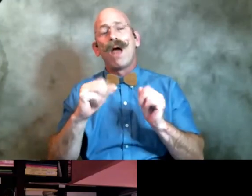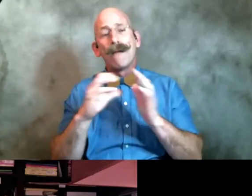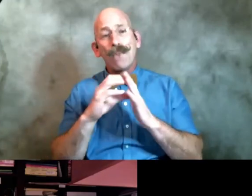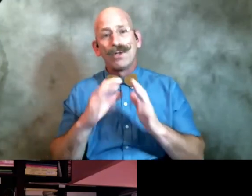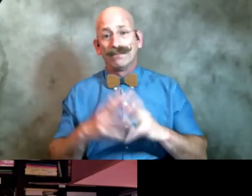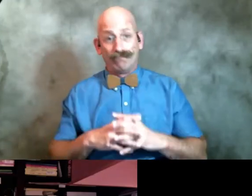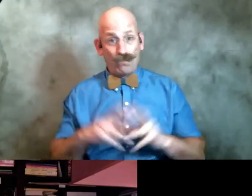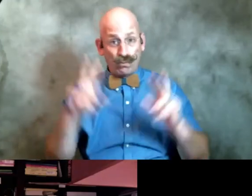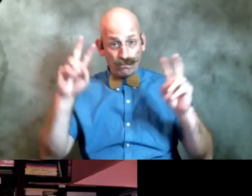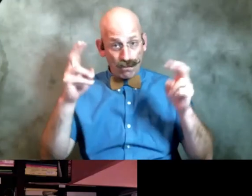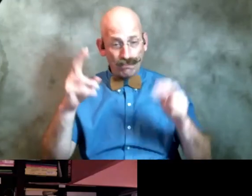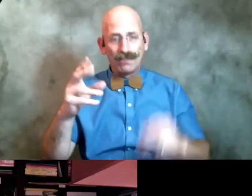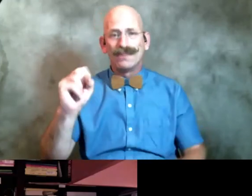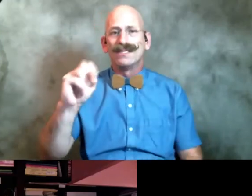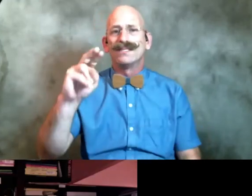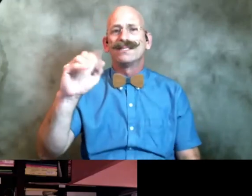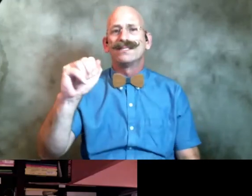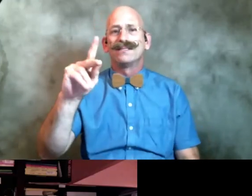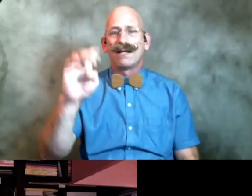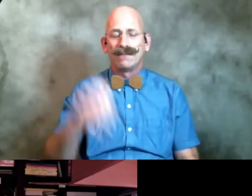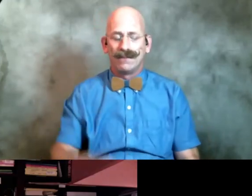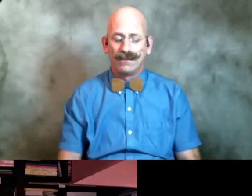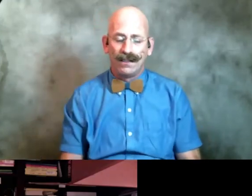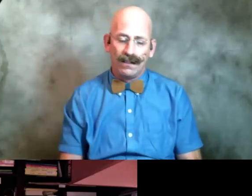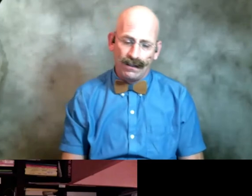this is called snake